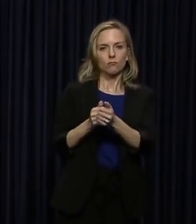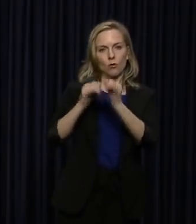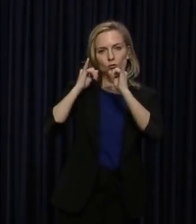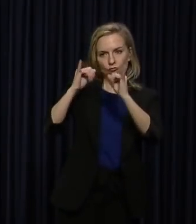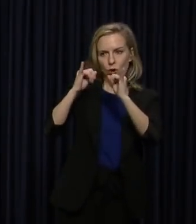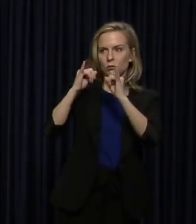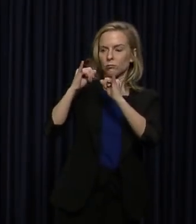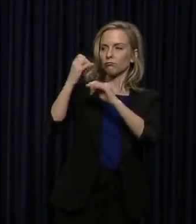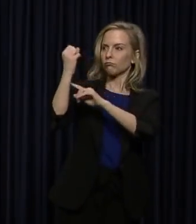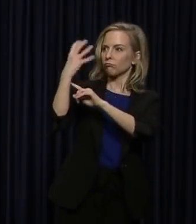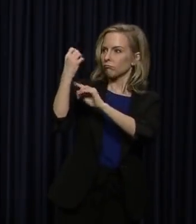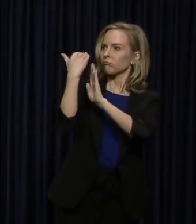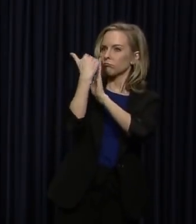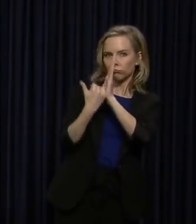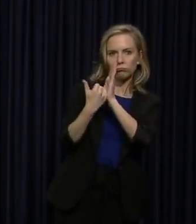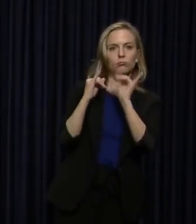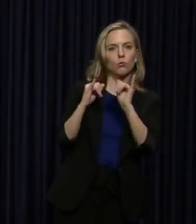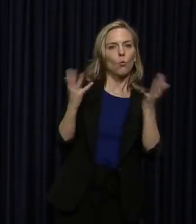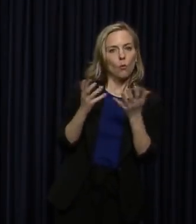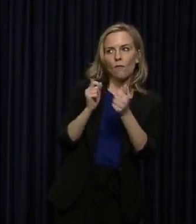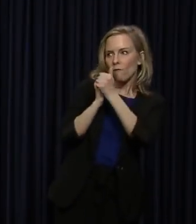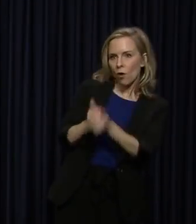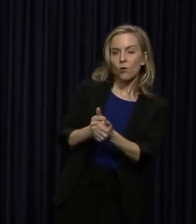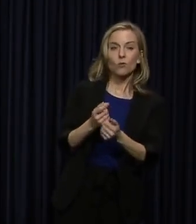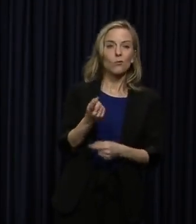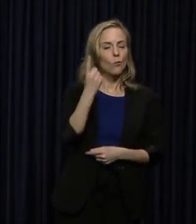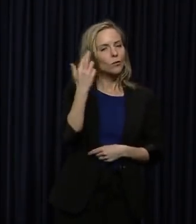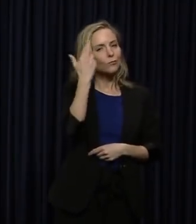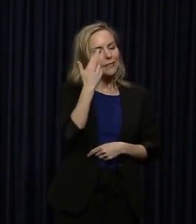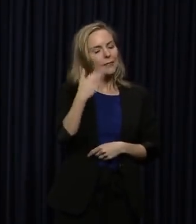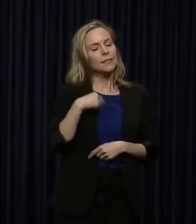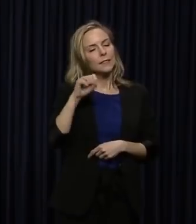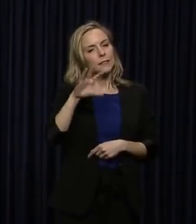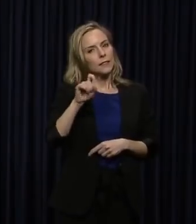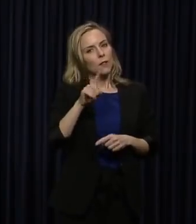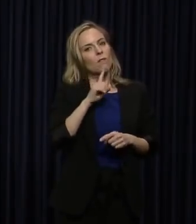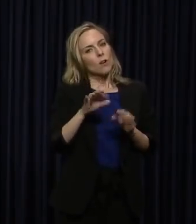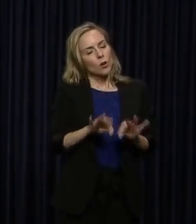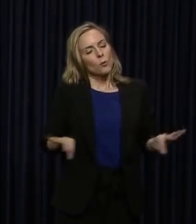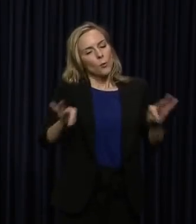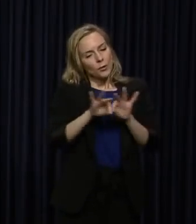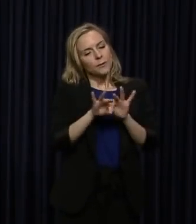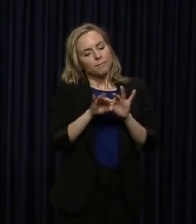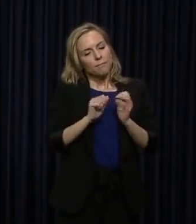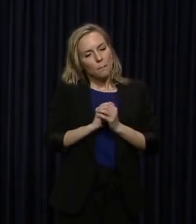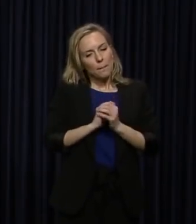the instructions that we get. Here's one of the reasons that it's so important.